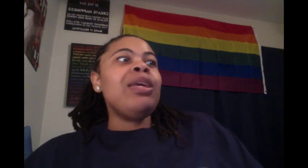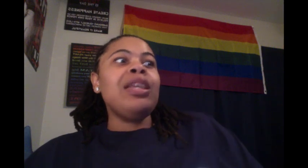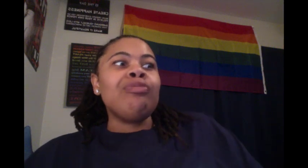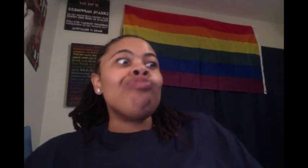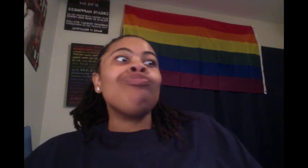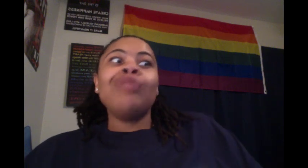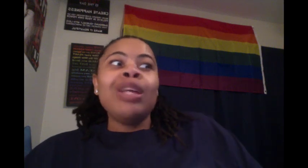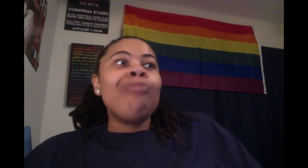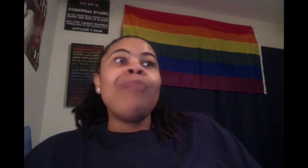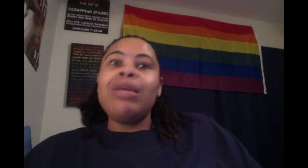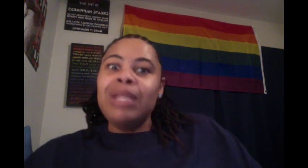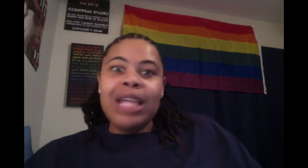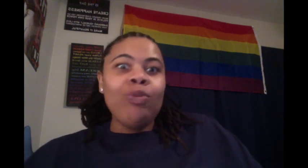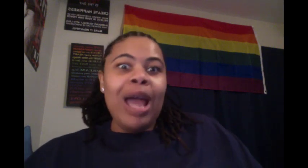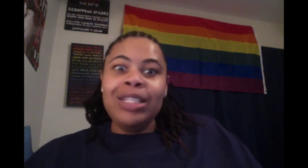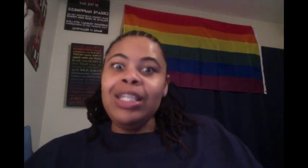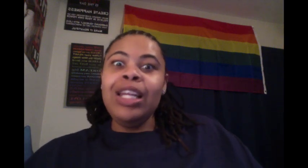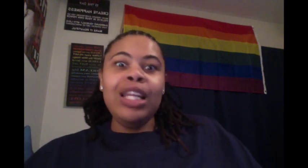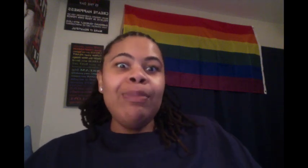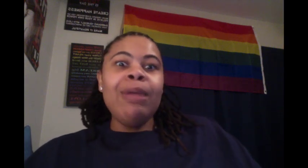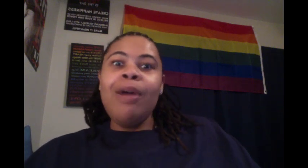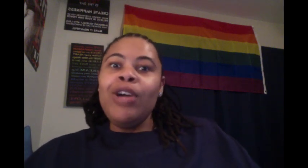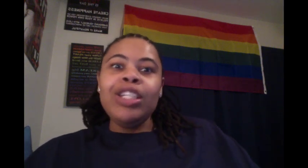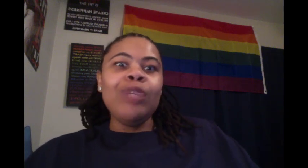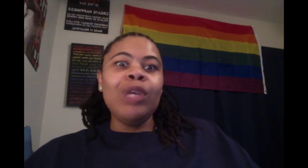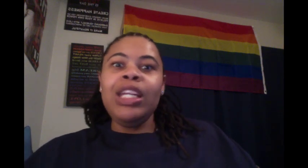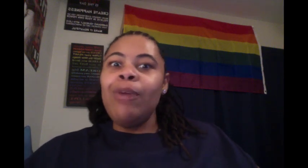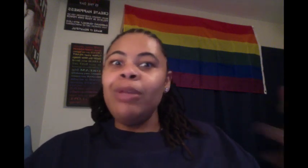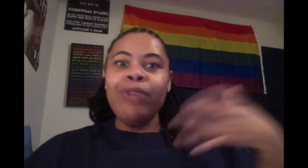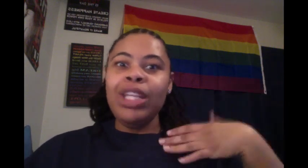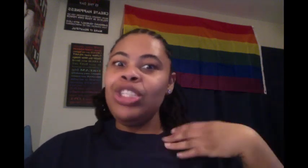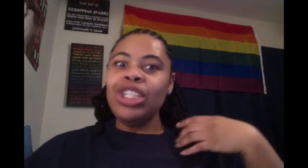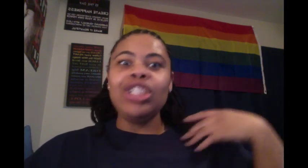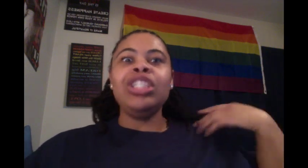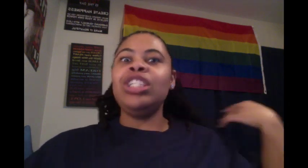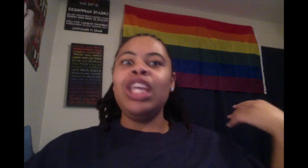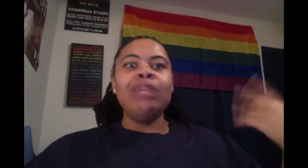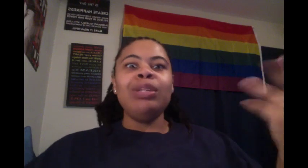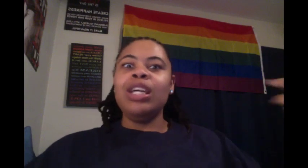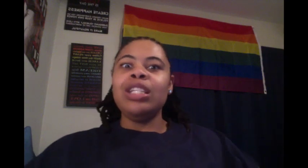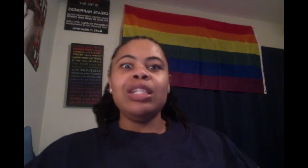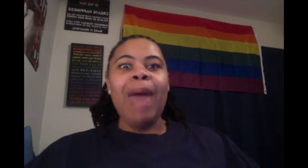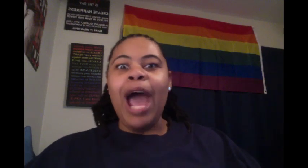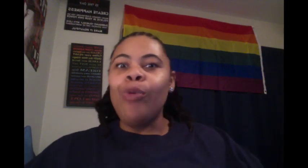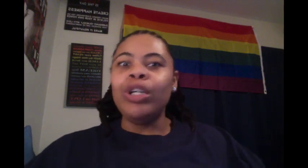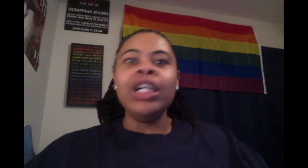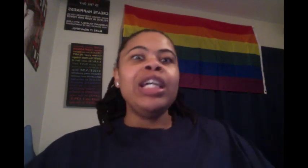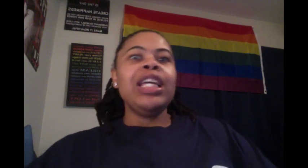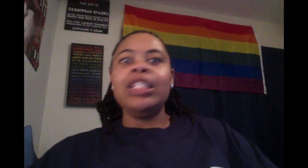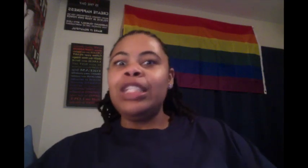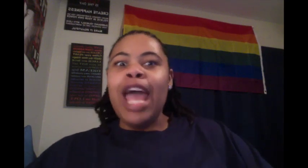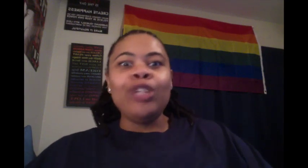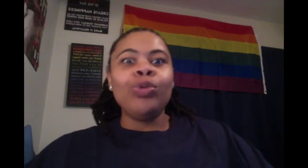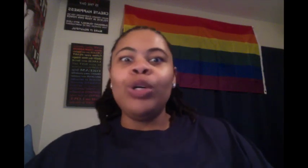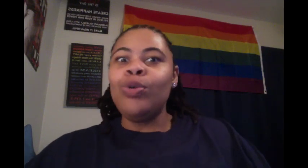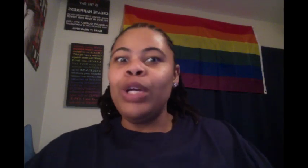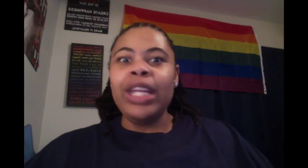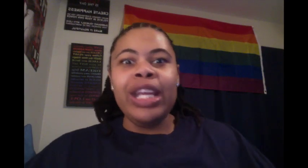maybe that's why she need a little bit more because she really don't be feeling shit. She just any because of the power in the statue and who it is.